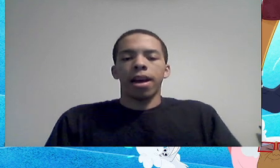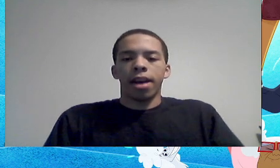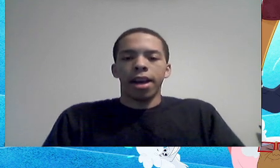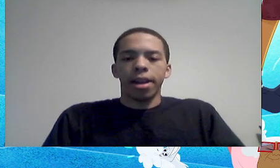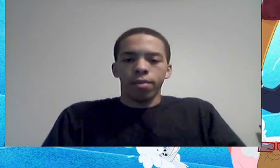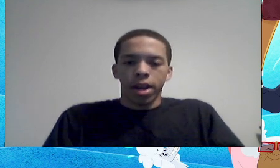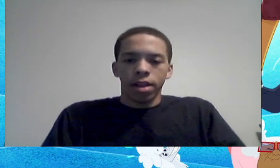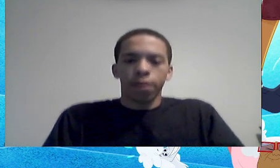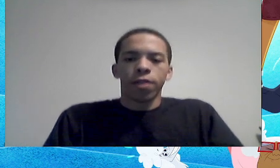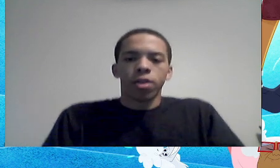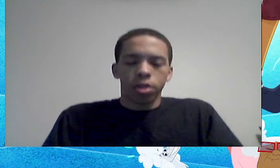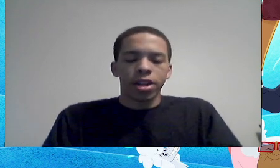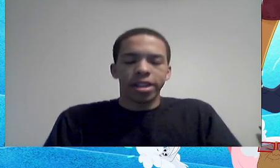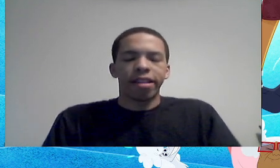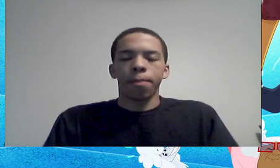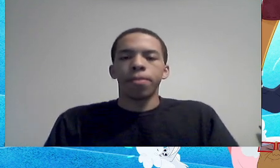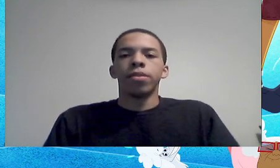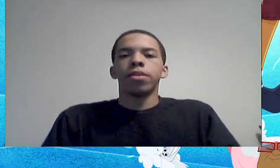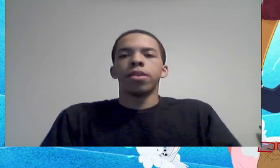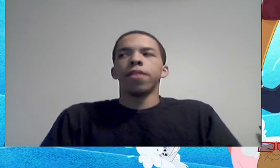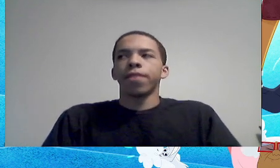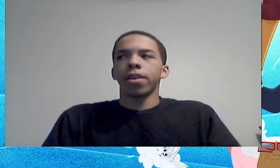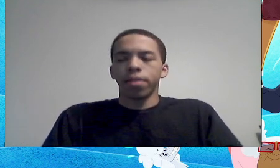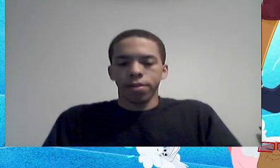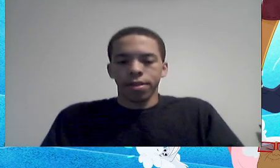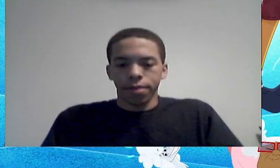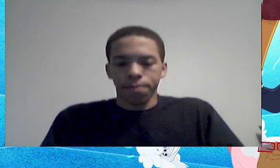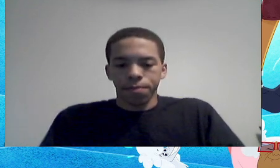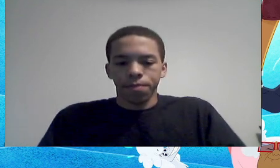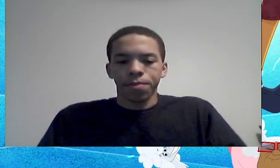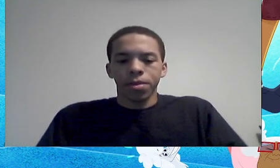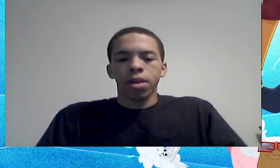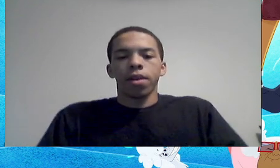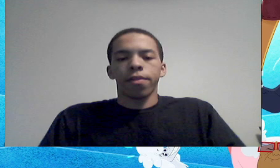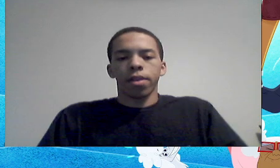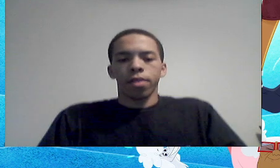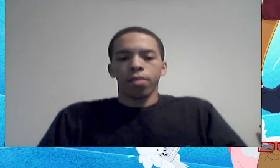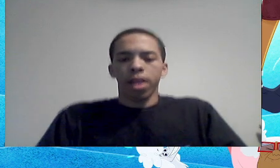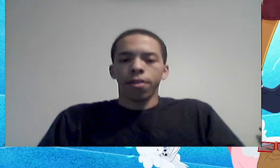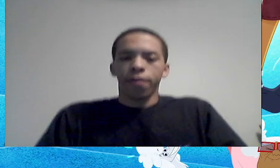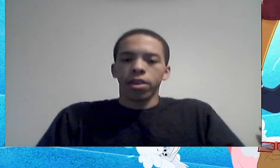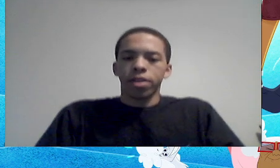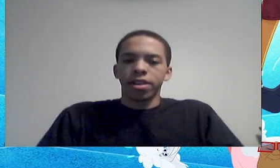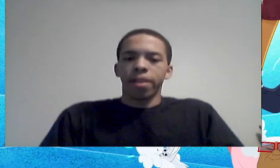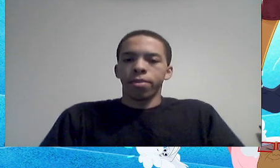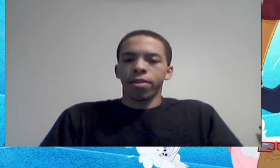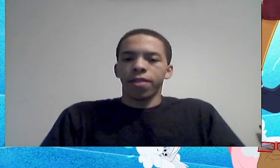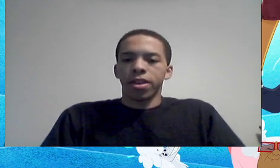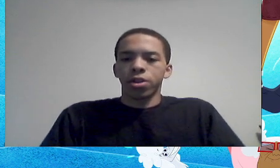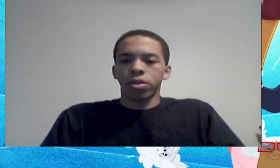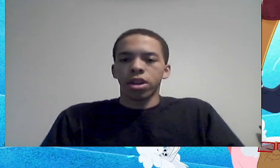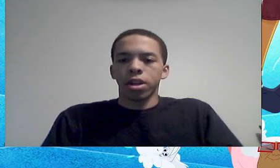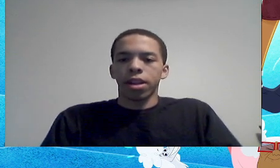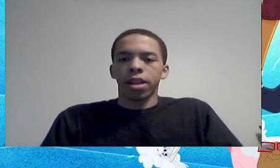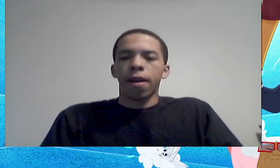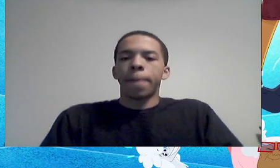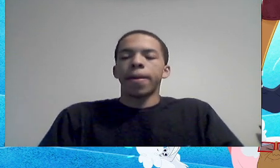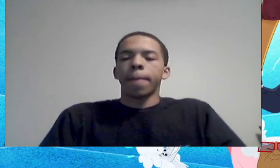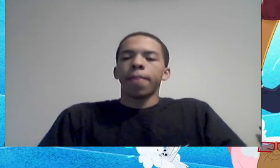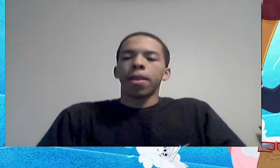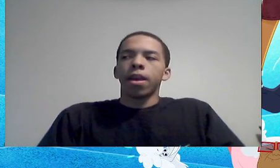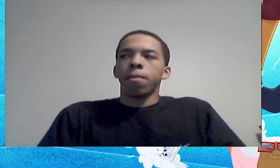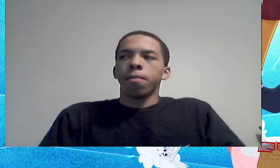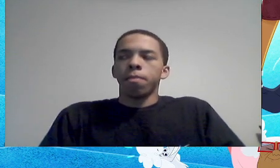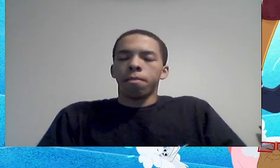And I, when I look for a good example of colorism, of color, when I look for a good example of a show touching on that